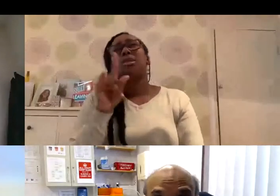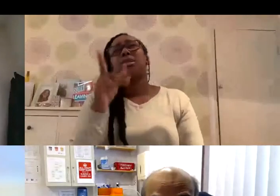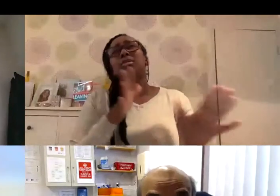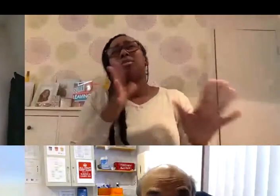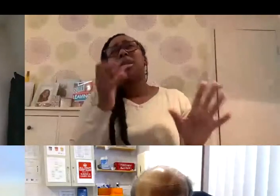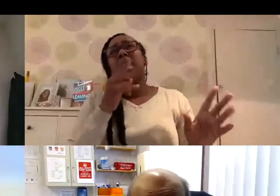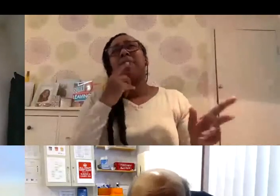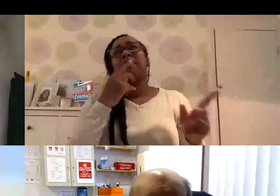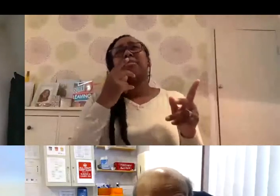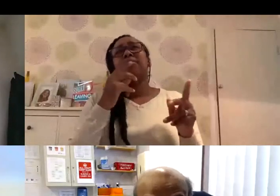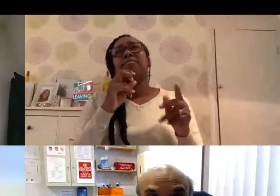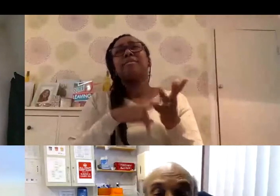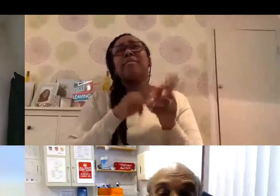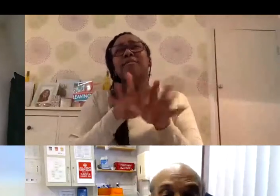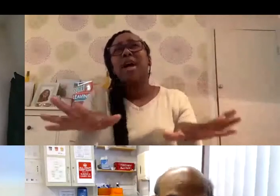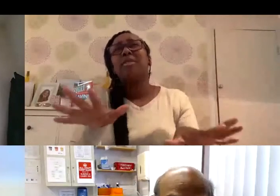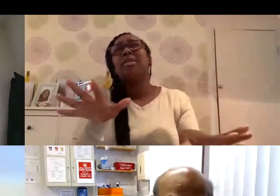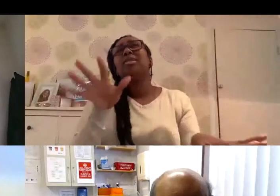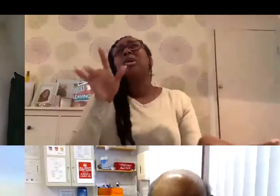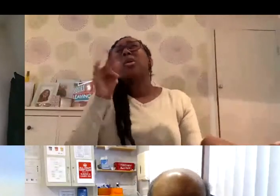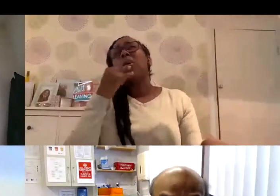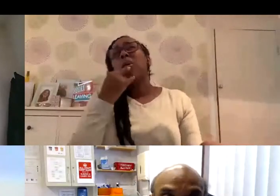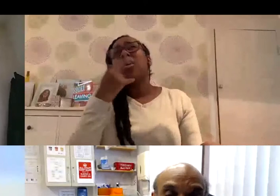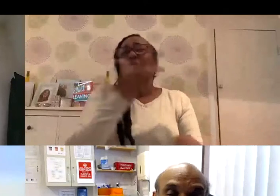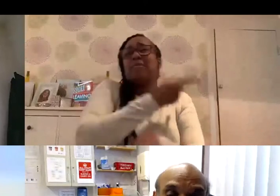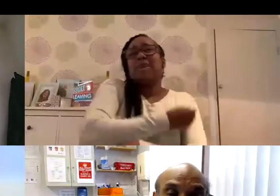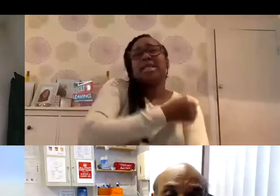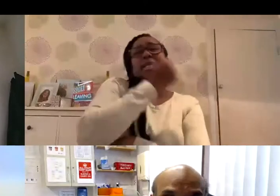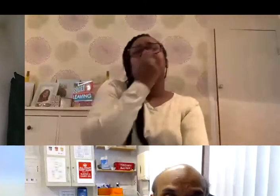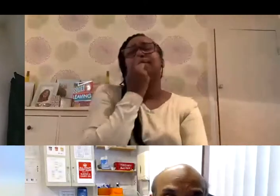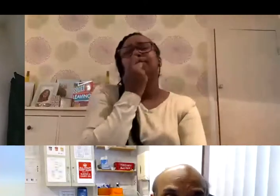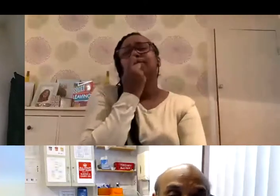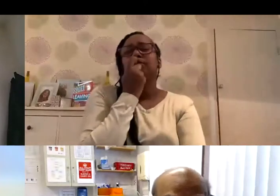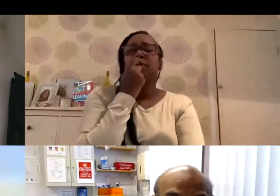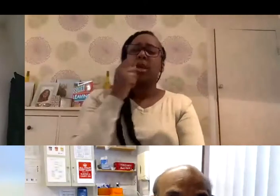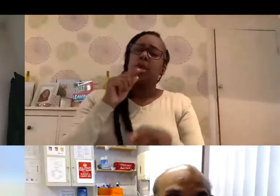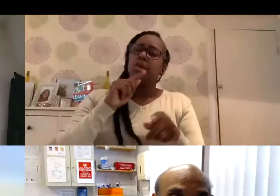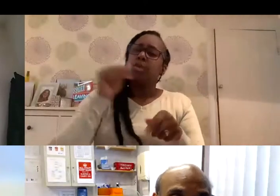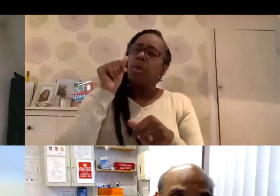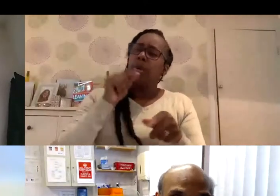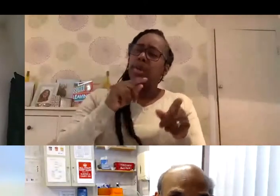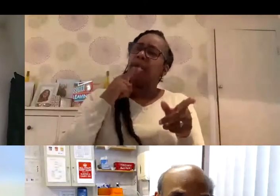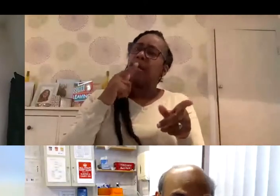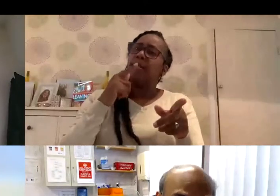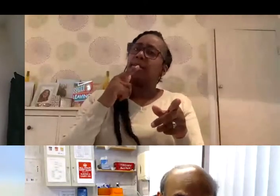which we know what it can do, or do I want to take the vaccine knowing in most people the side effects last for